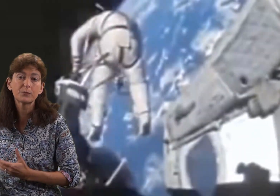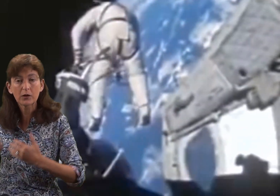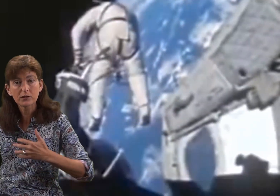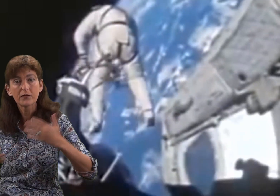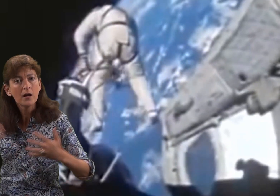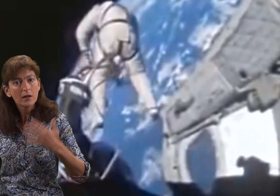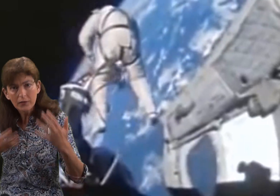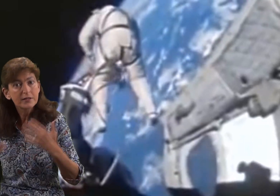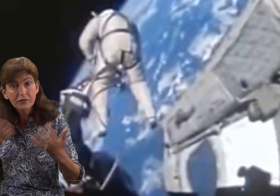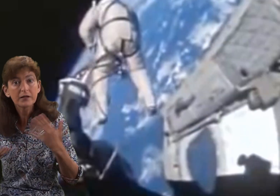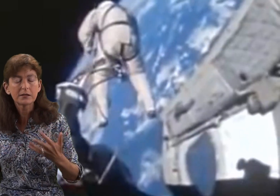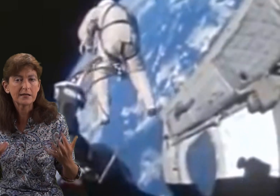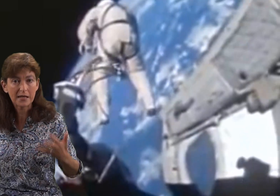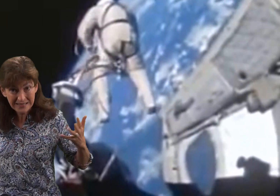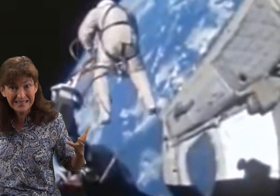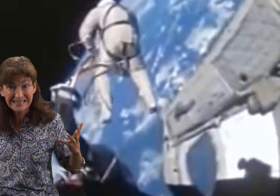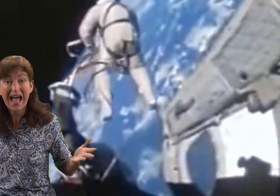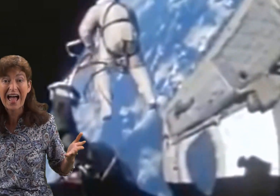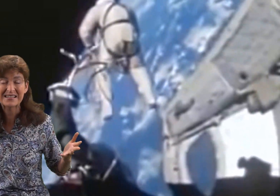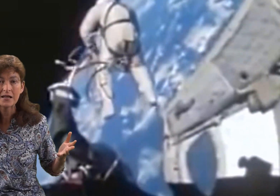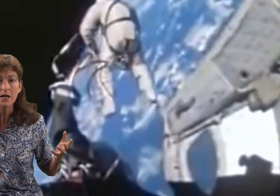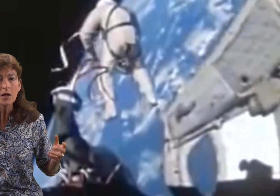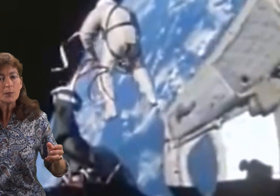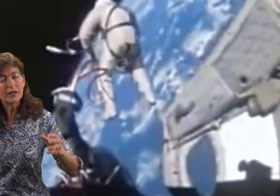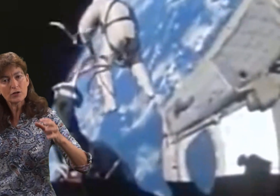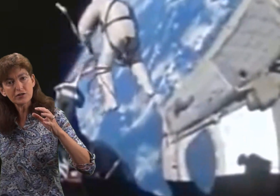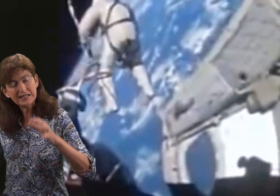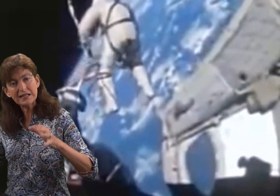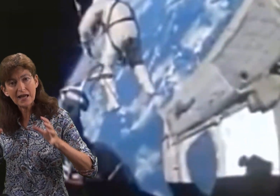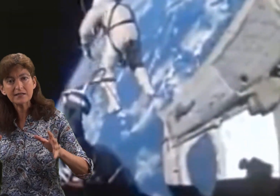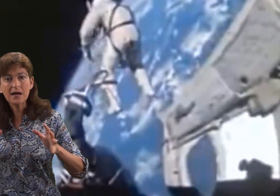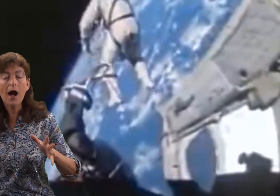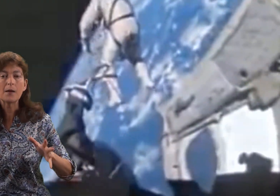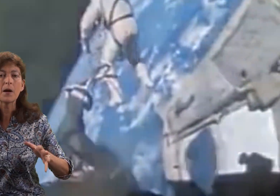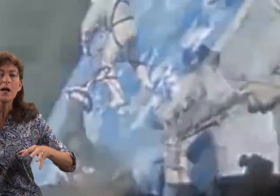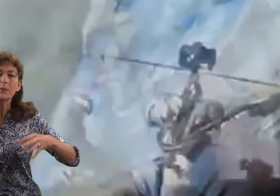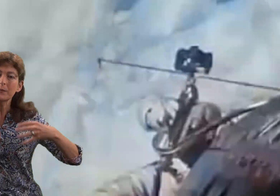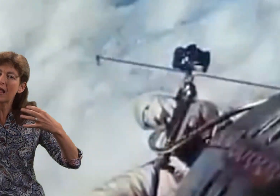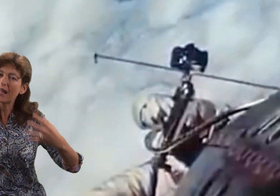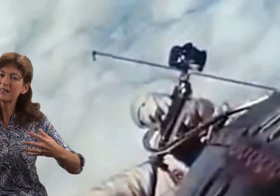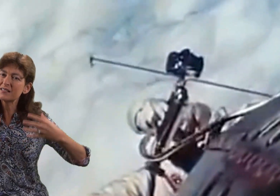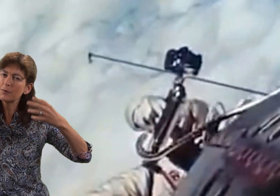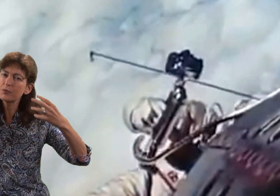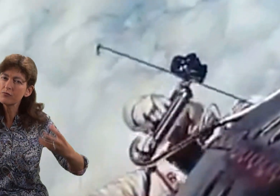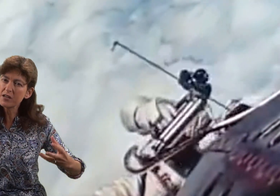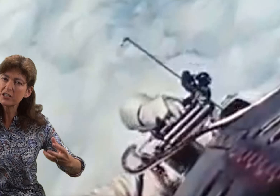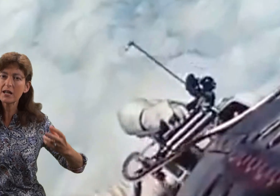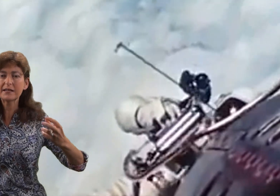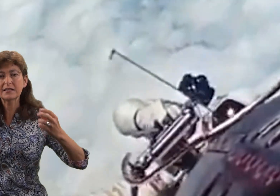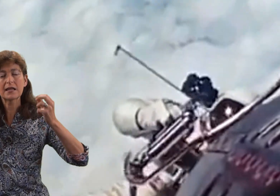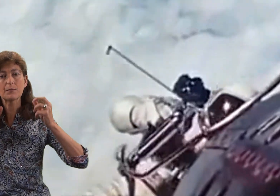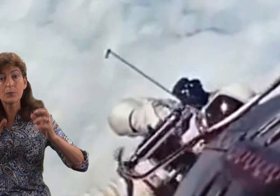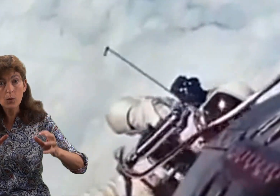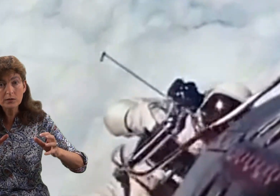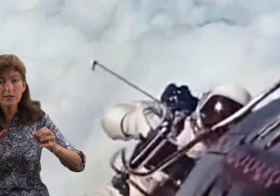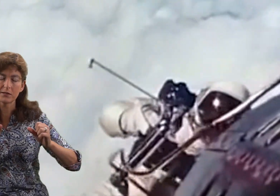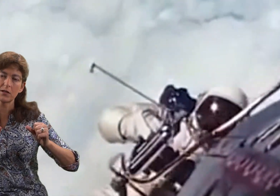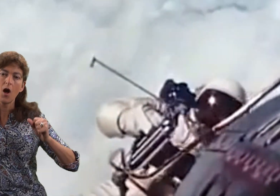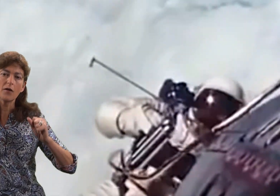because of the difficulty that he'd had. Because you see, at that time, people hadn't appreciated the importance of